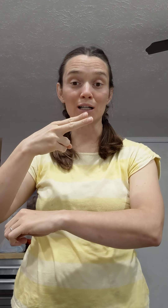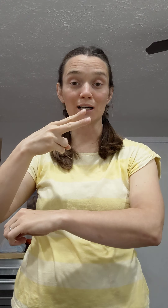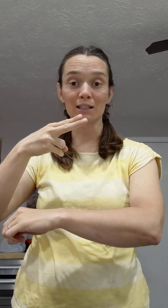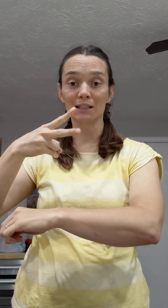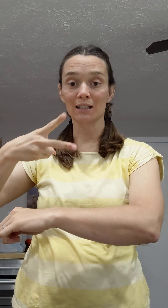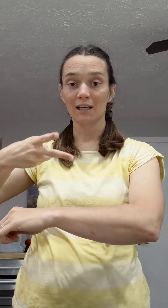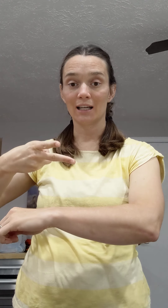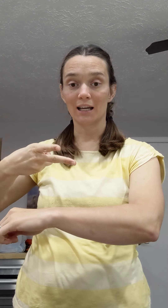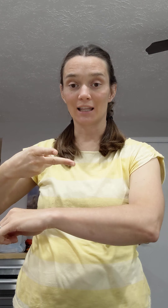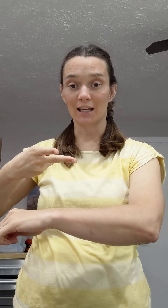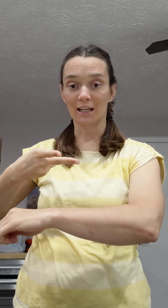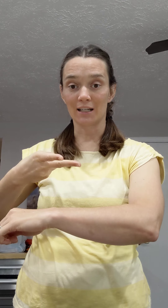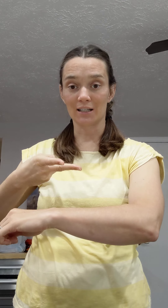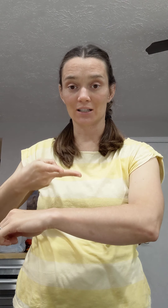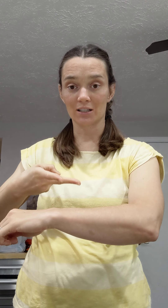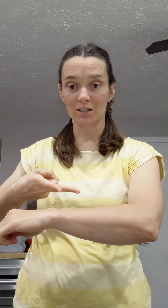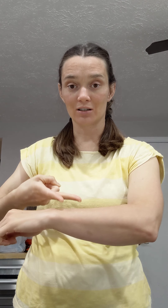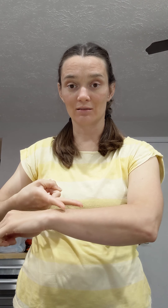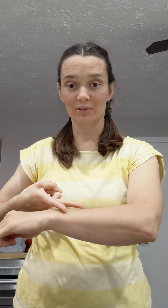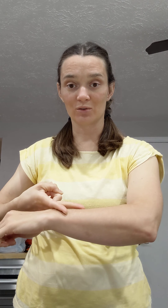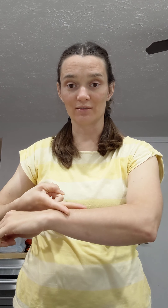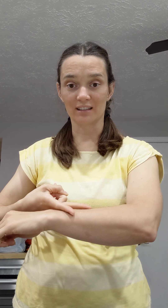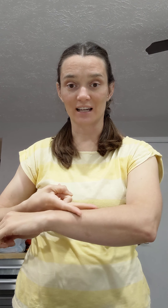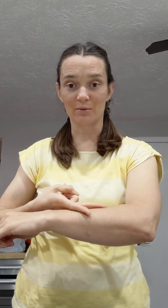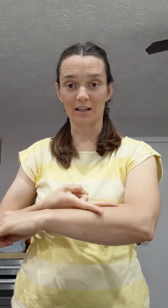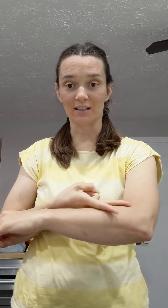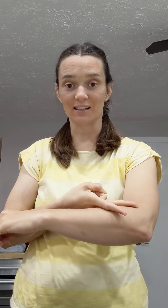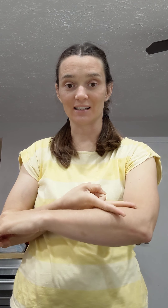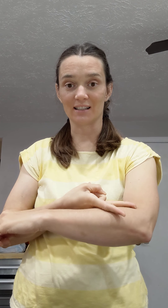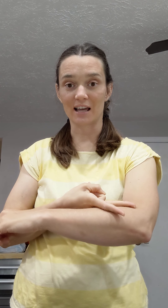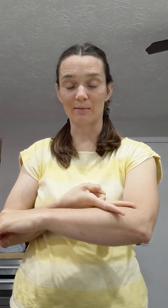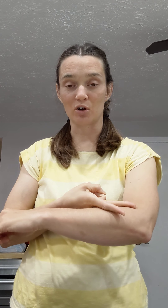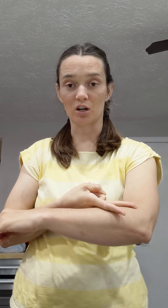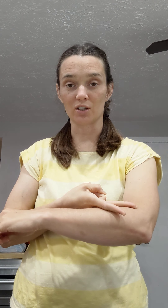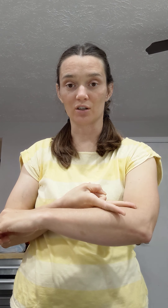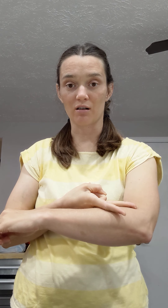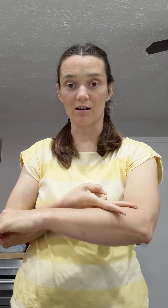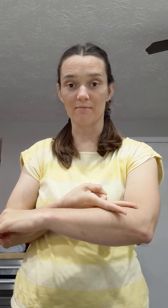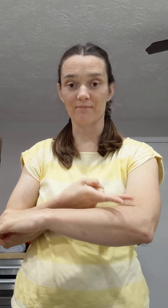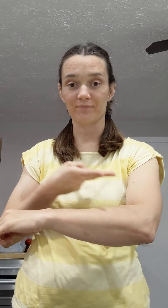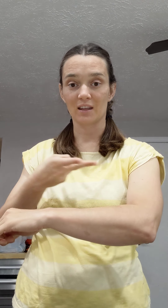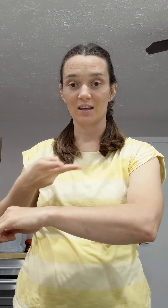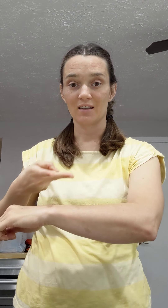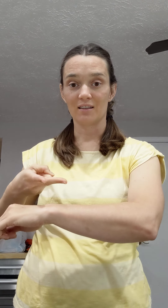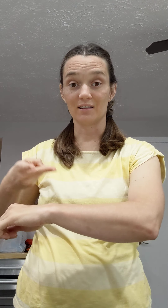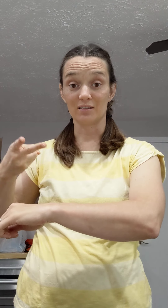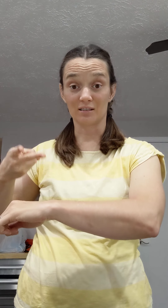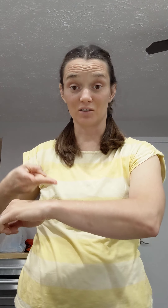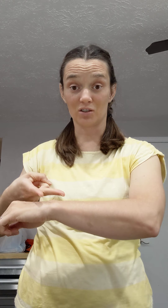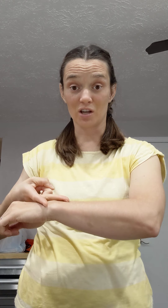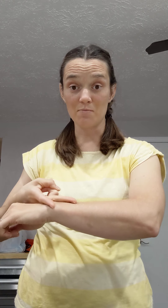and then turn them sort of sideways and slide them across your arm. This is sheep